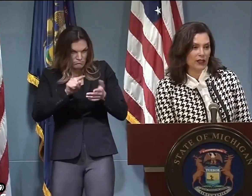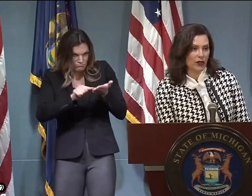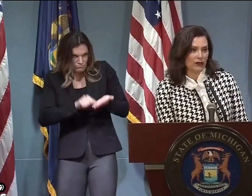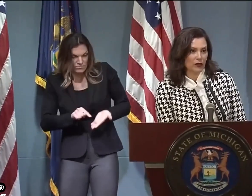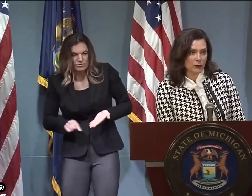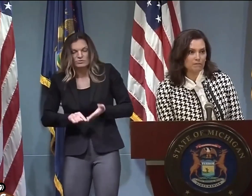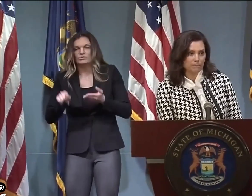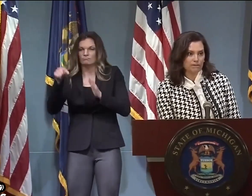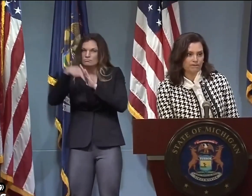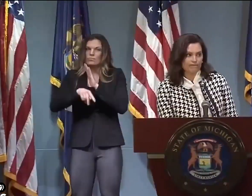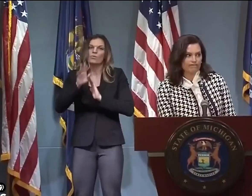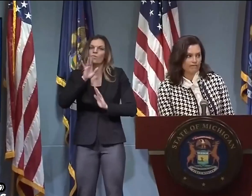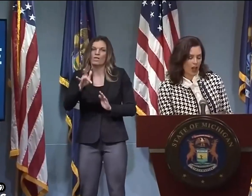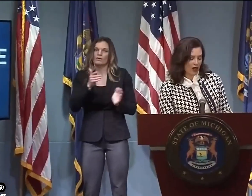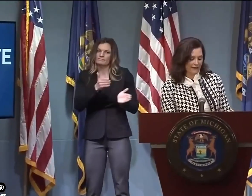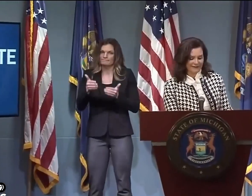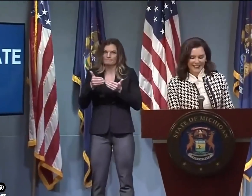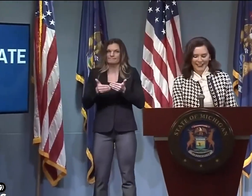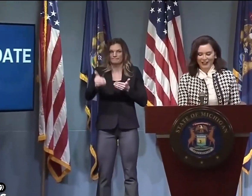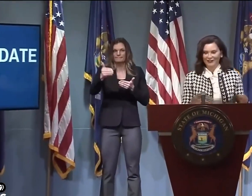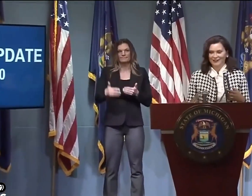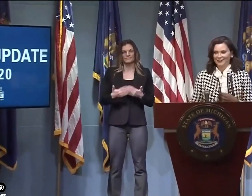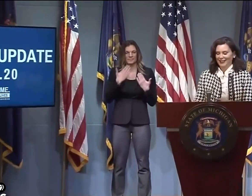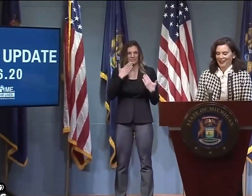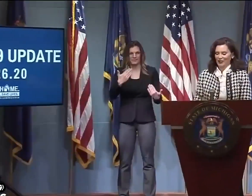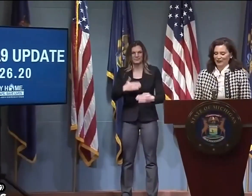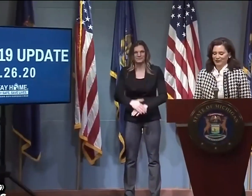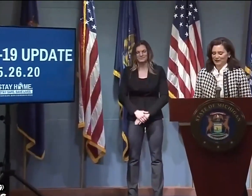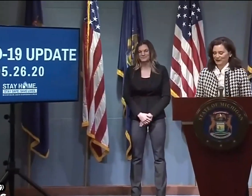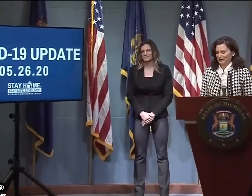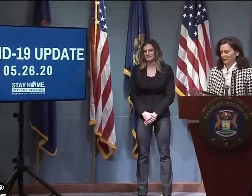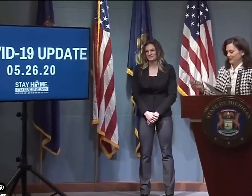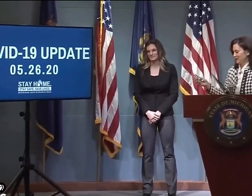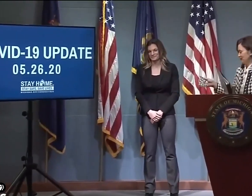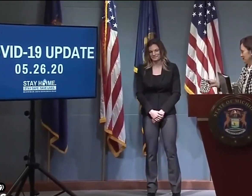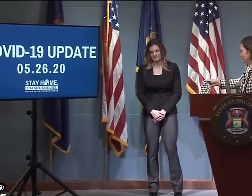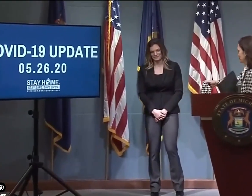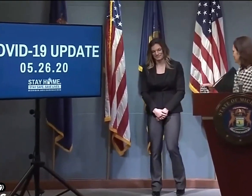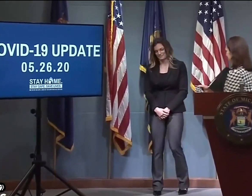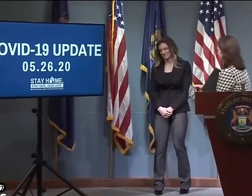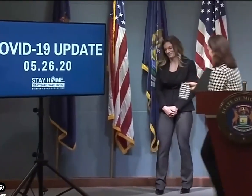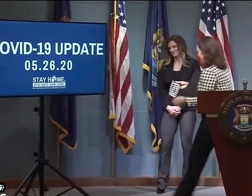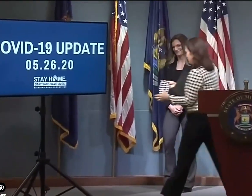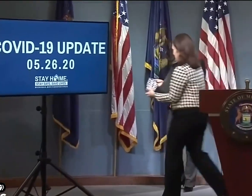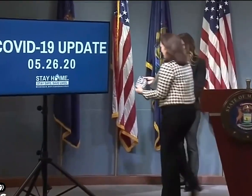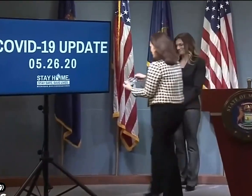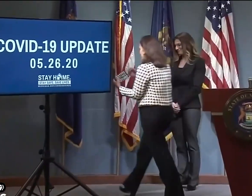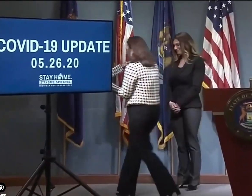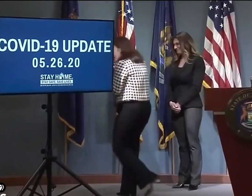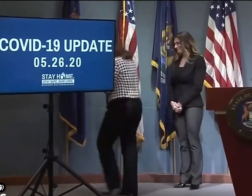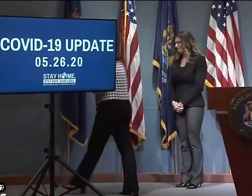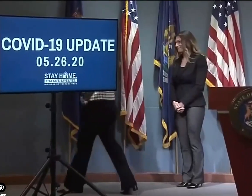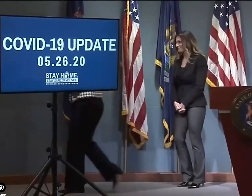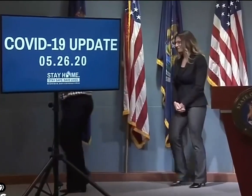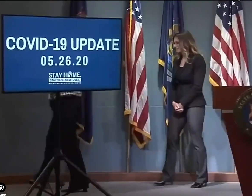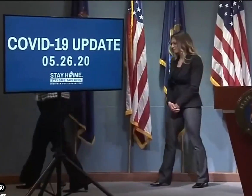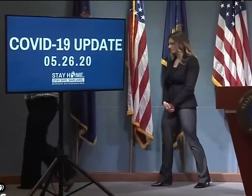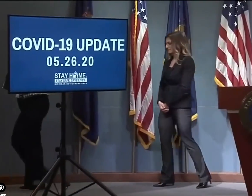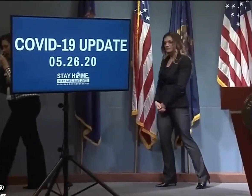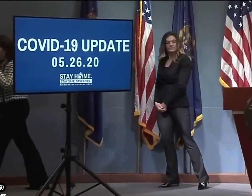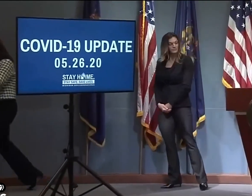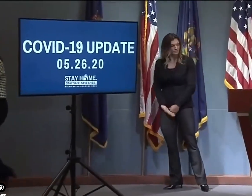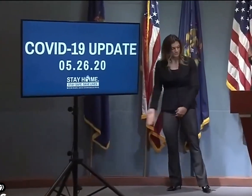all of the information and that we've got a plan going forward. All right. Thank you. Thank you. Thank you.